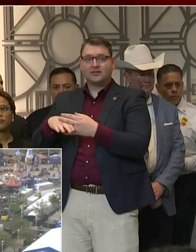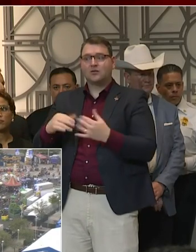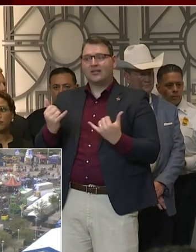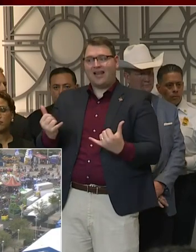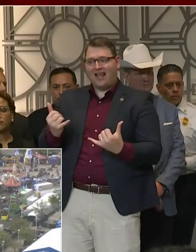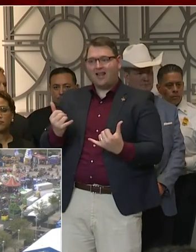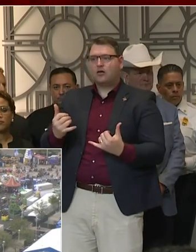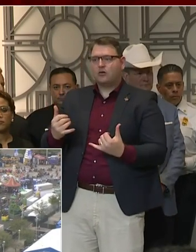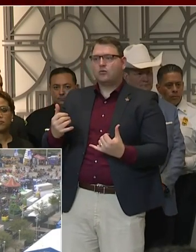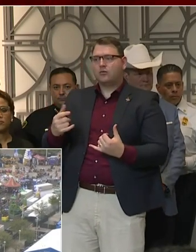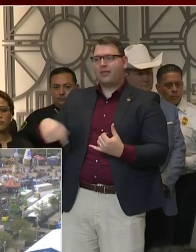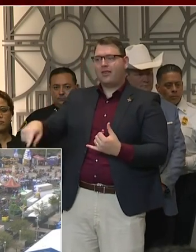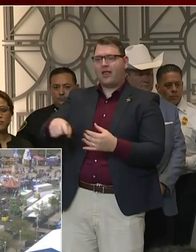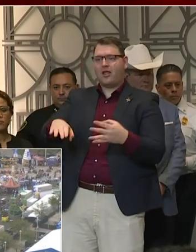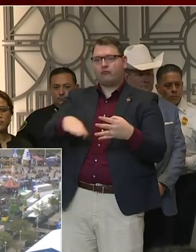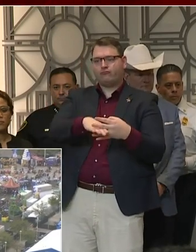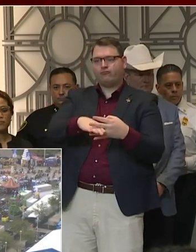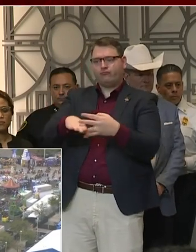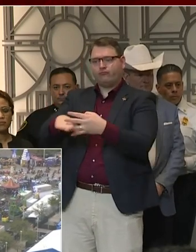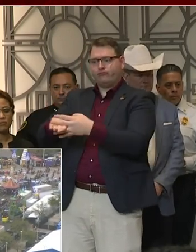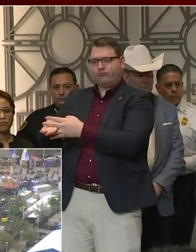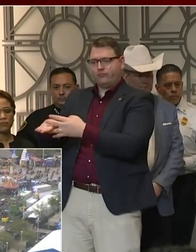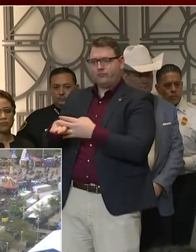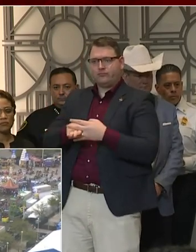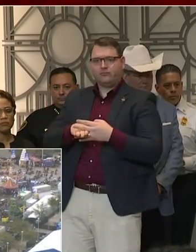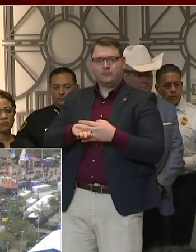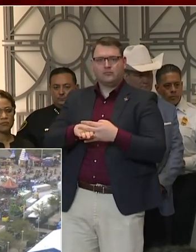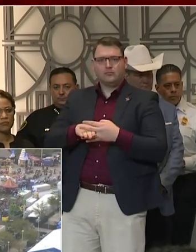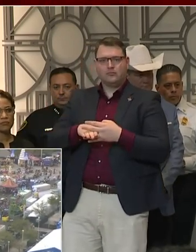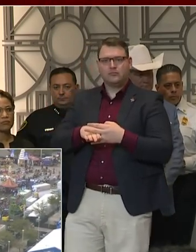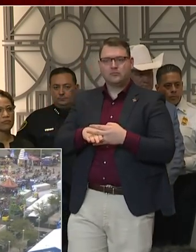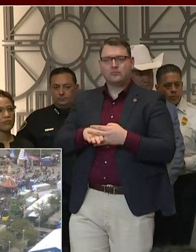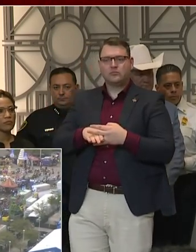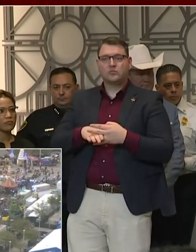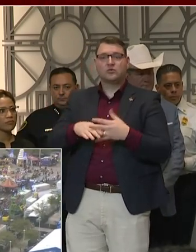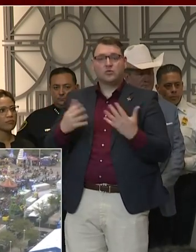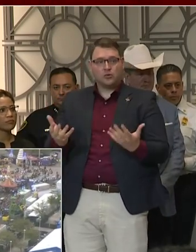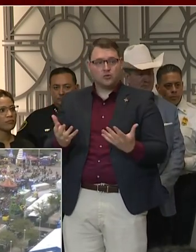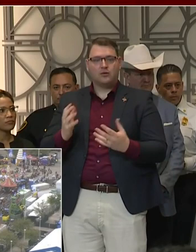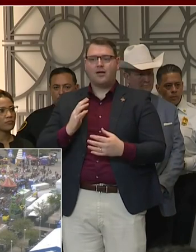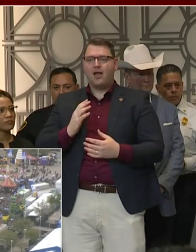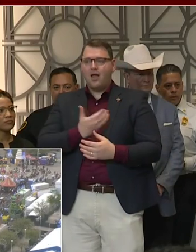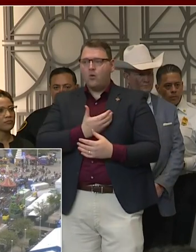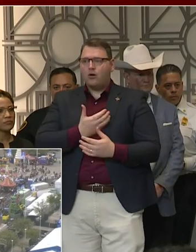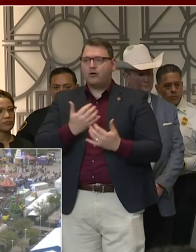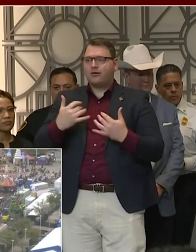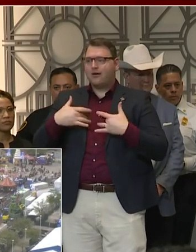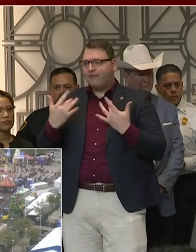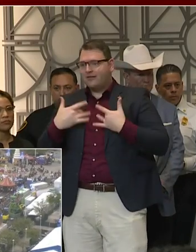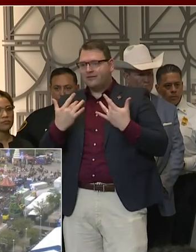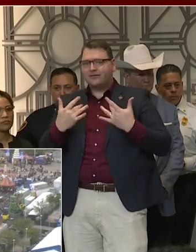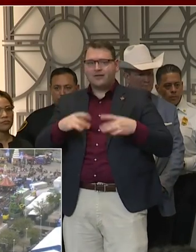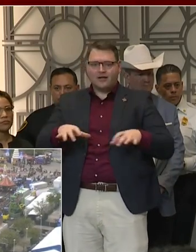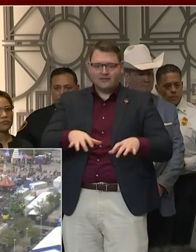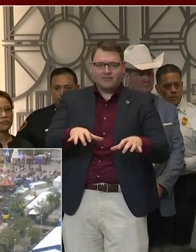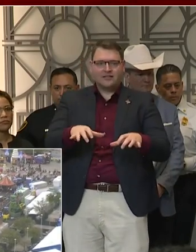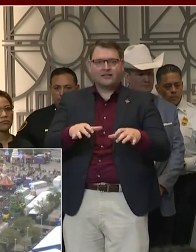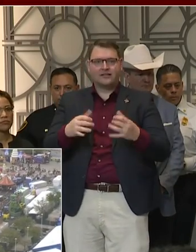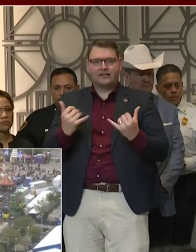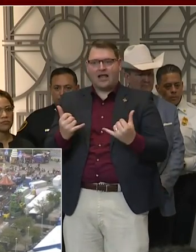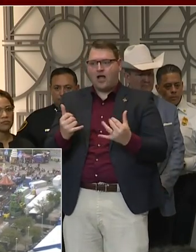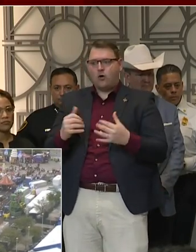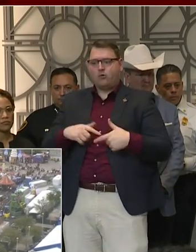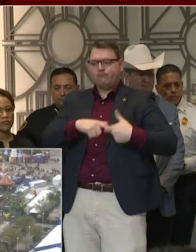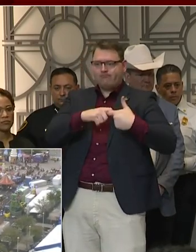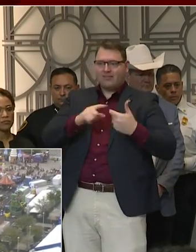canceling or rescheduling a lot of these activities right now in the month of